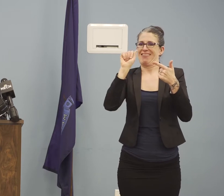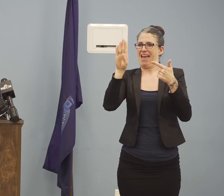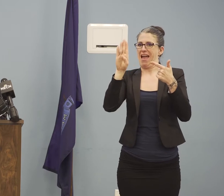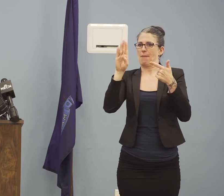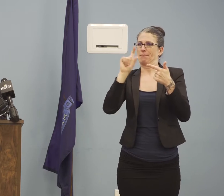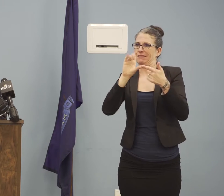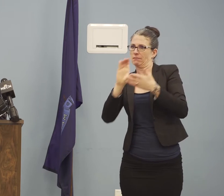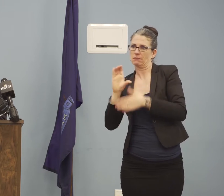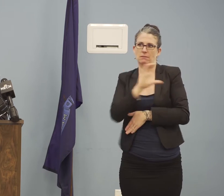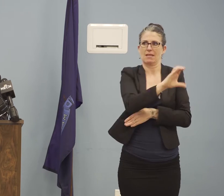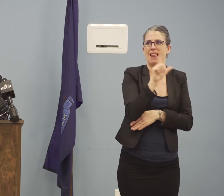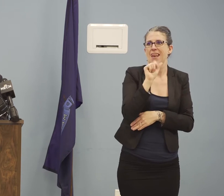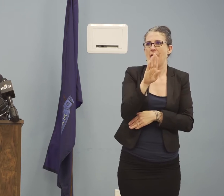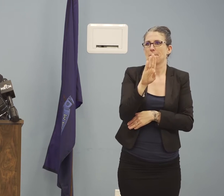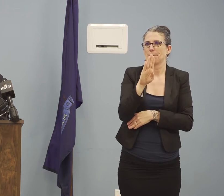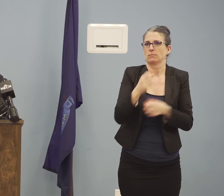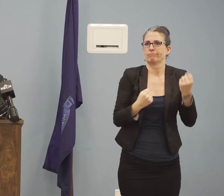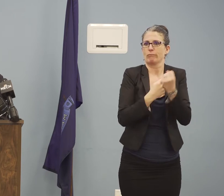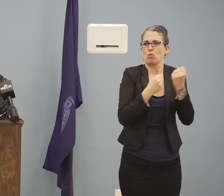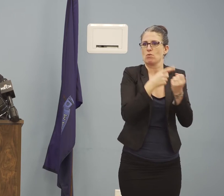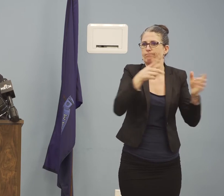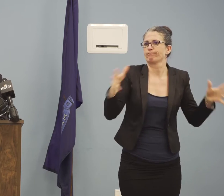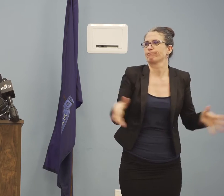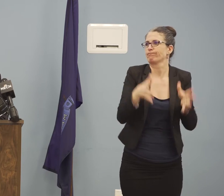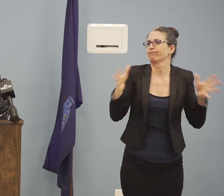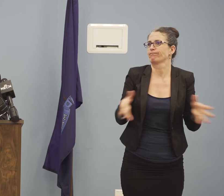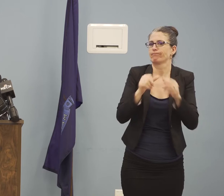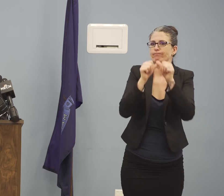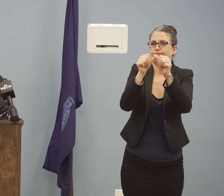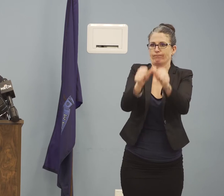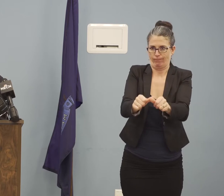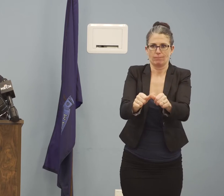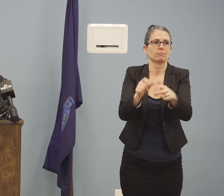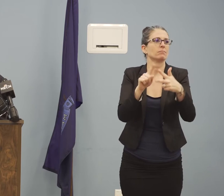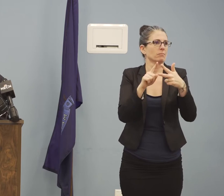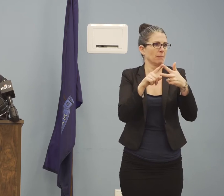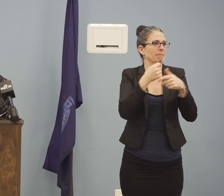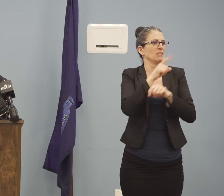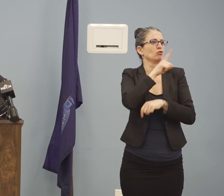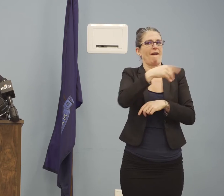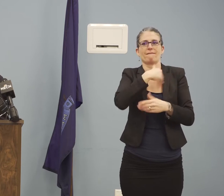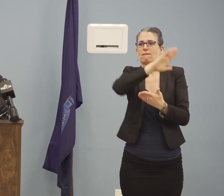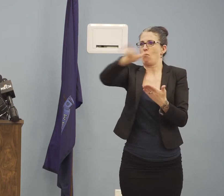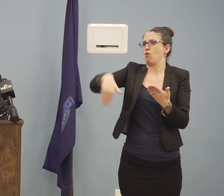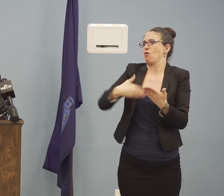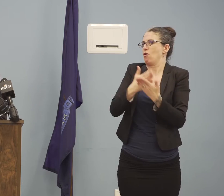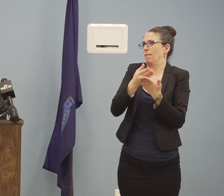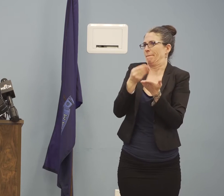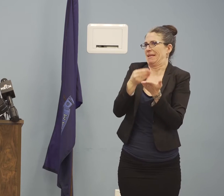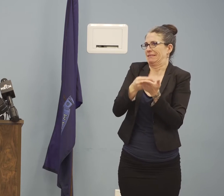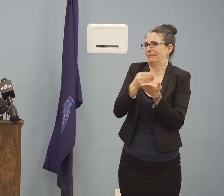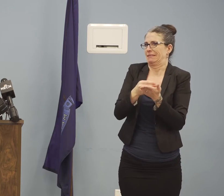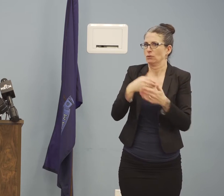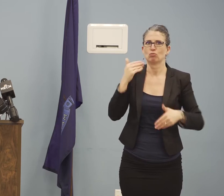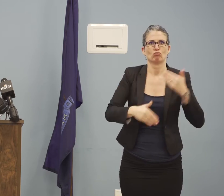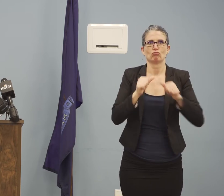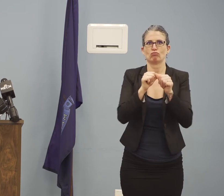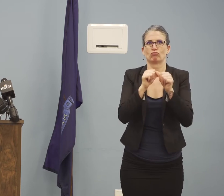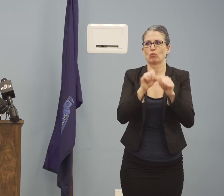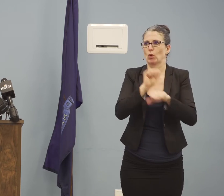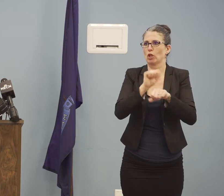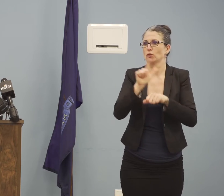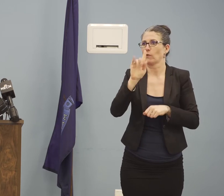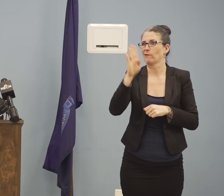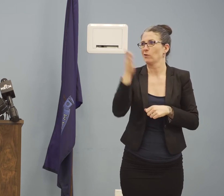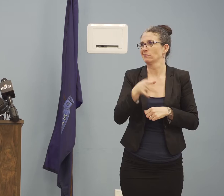necessary to be able to try to run as many tests as possible for the patients who require them. The third thing is